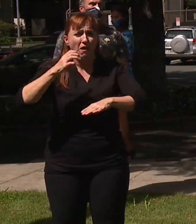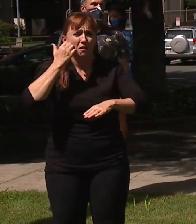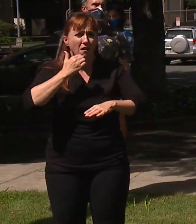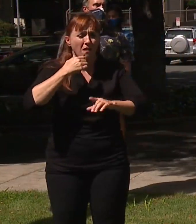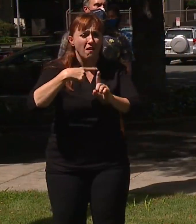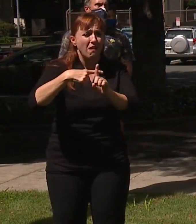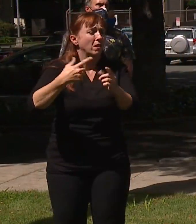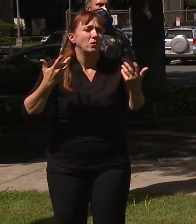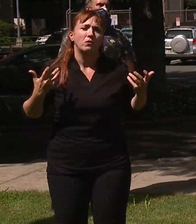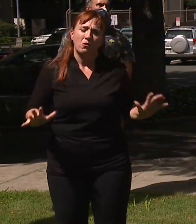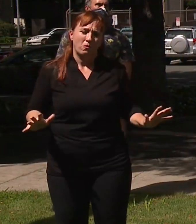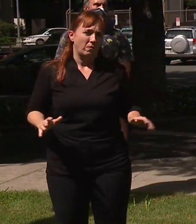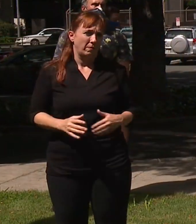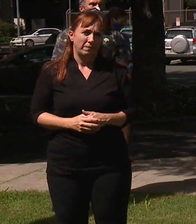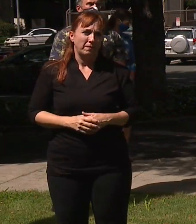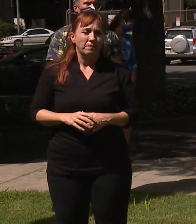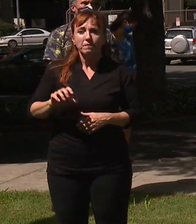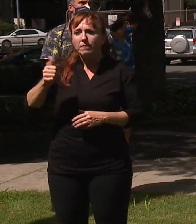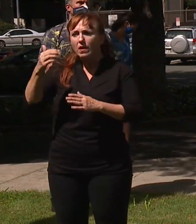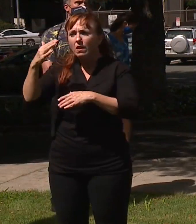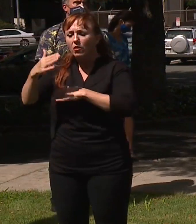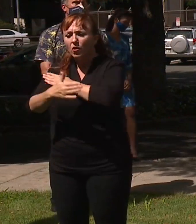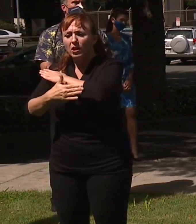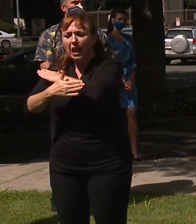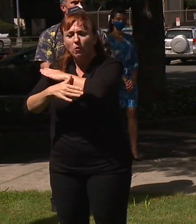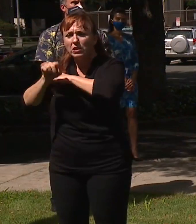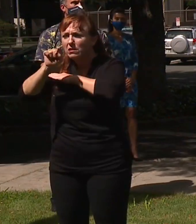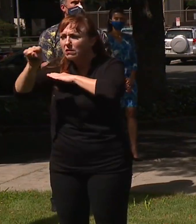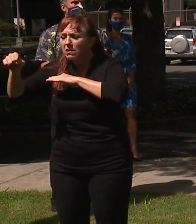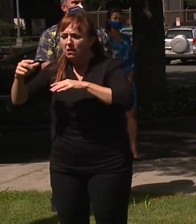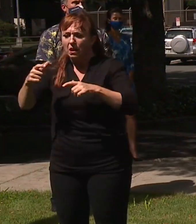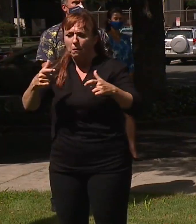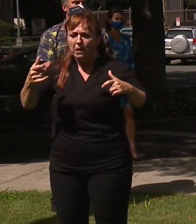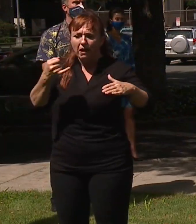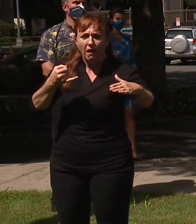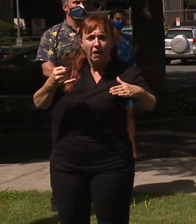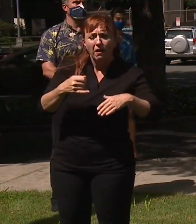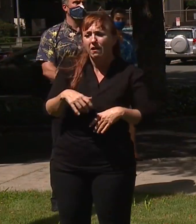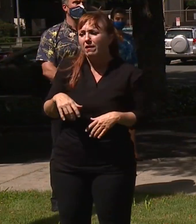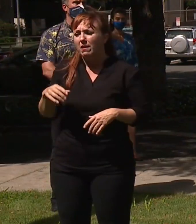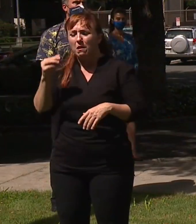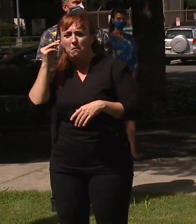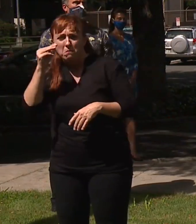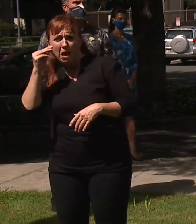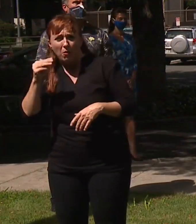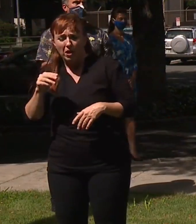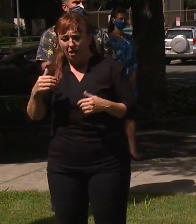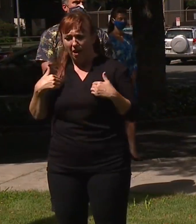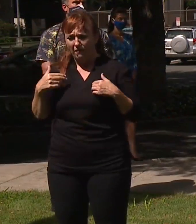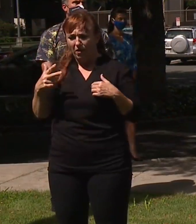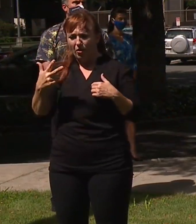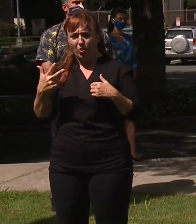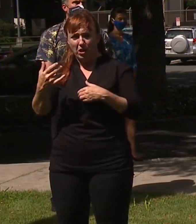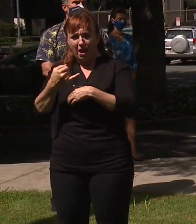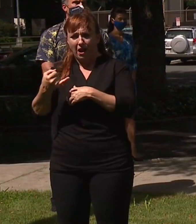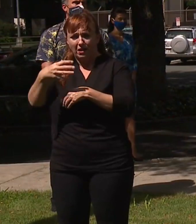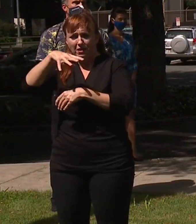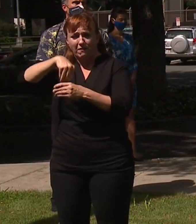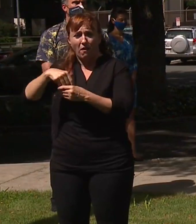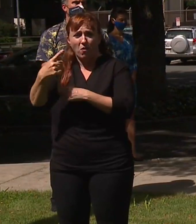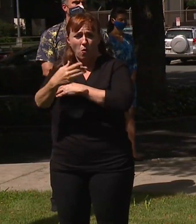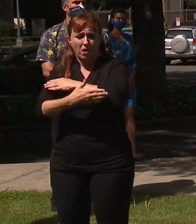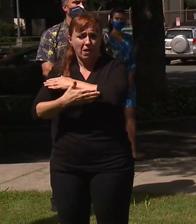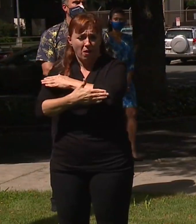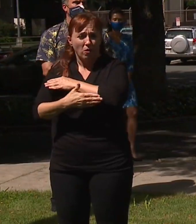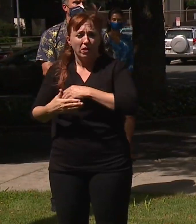The other counties, particularly Kauai County and Maui County that has three islands to it has a